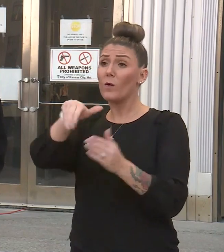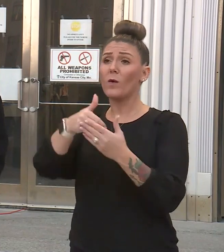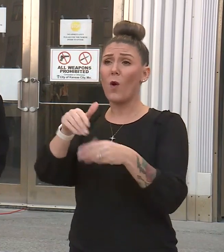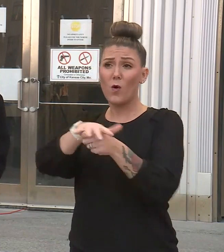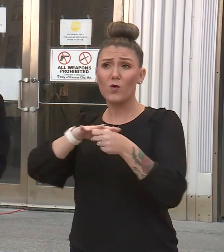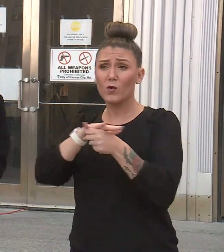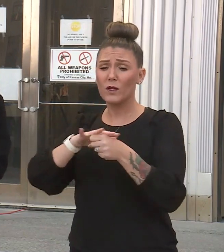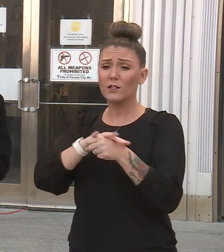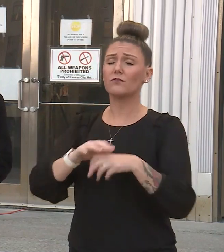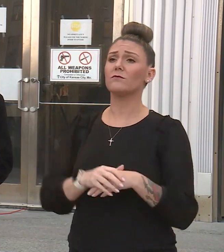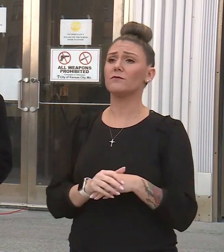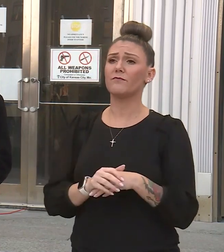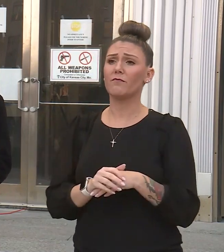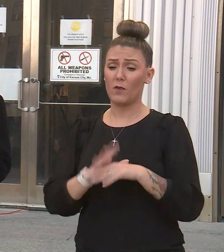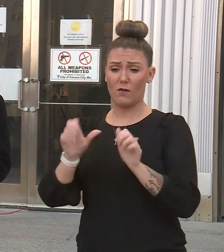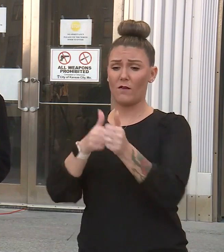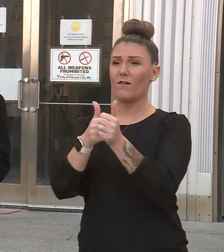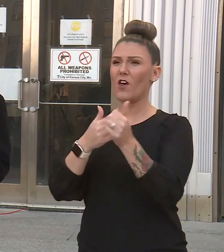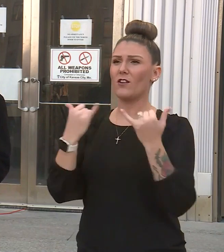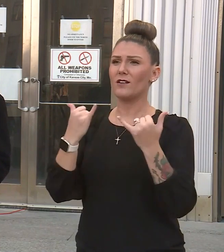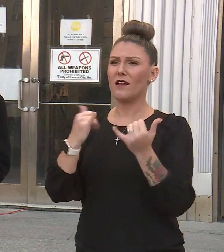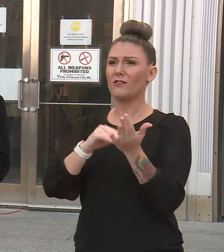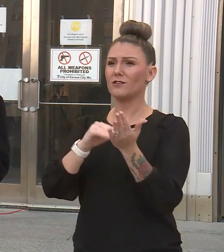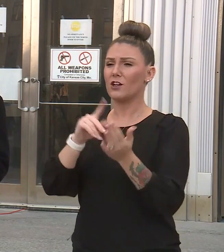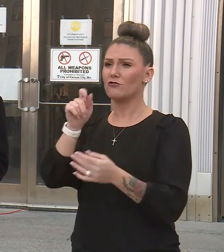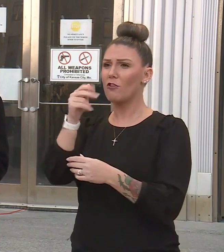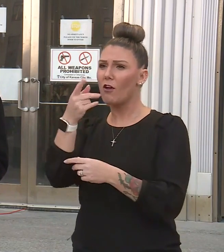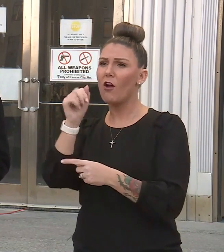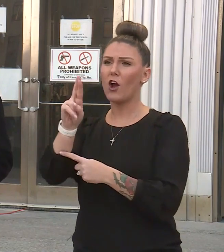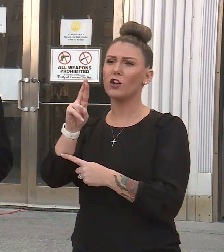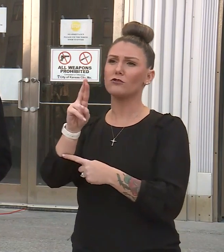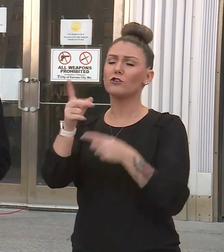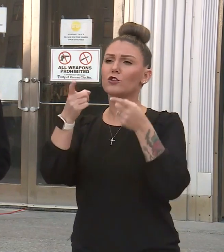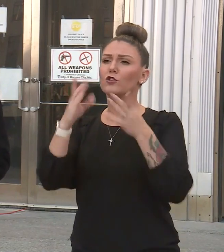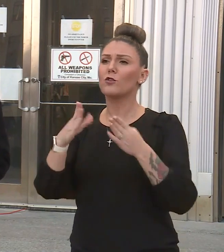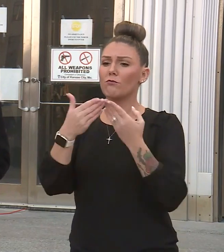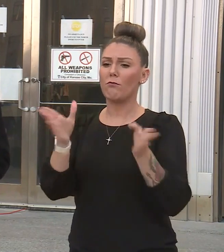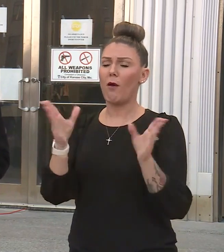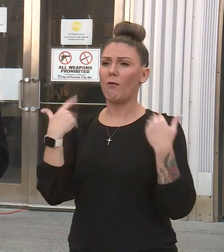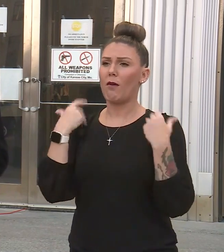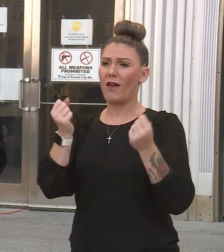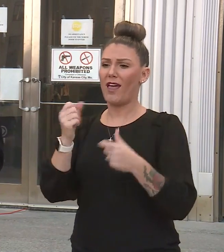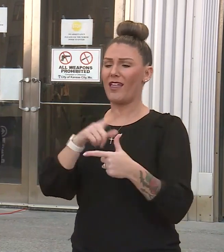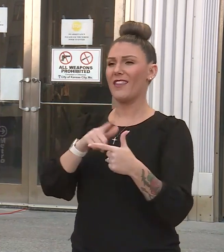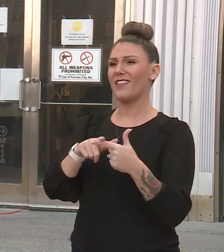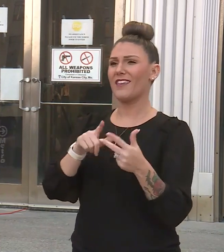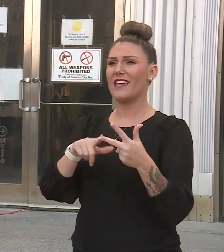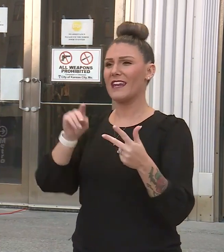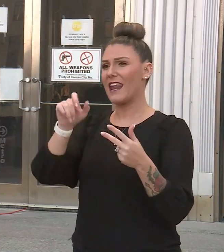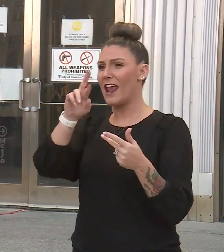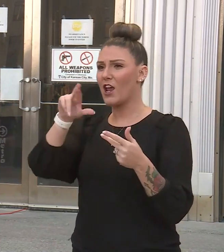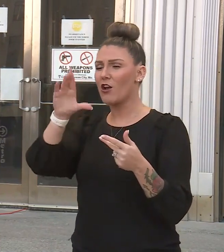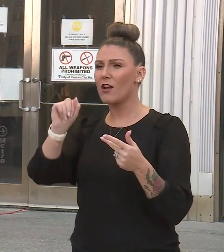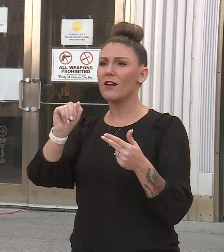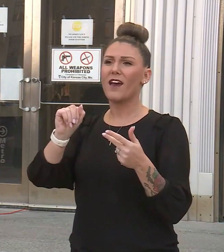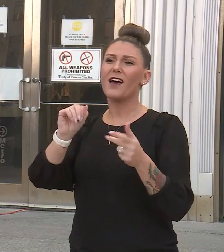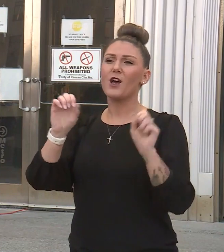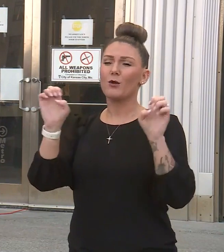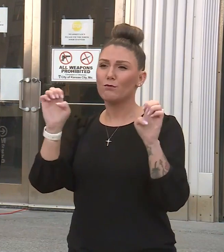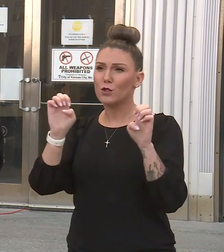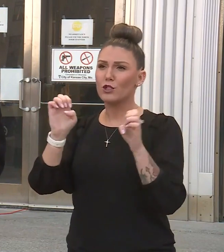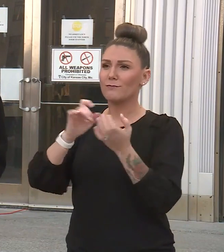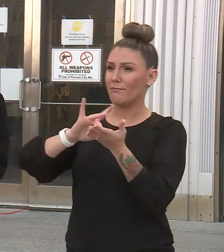It will be followed today by Dr. Rex Archer, our Director of Public Health, then Dr. Erica Carney, our Director of Emergency Medical Services,